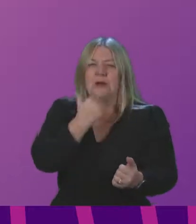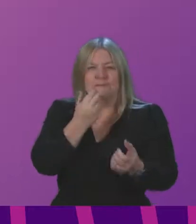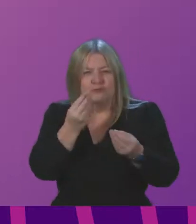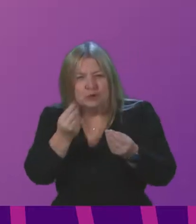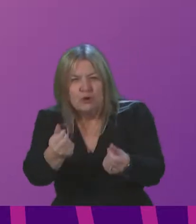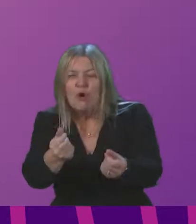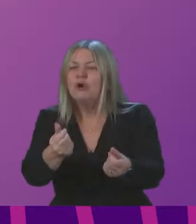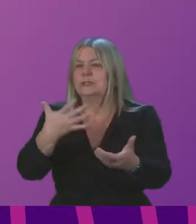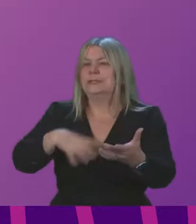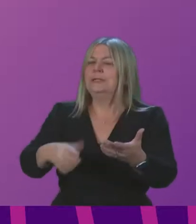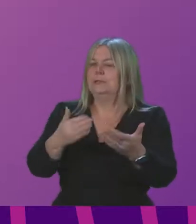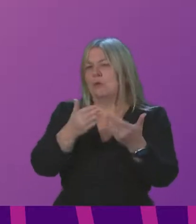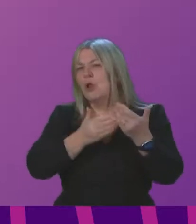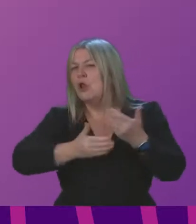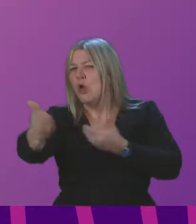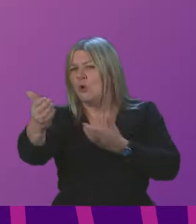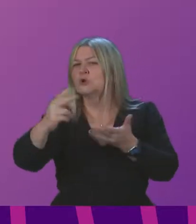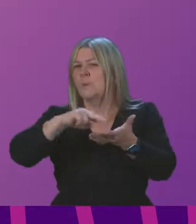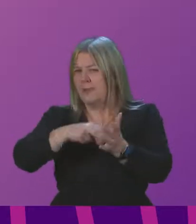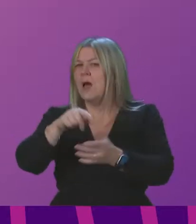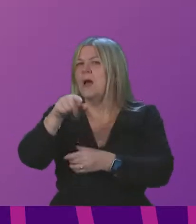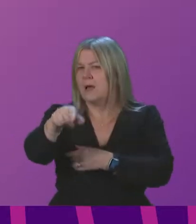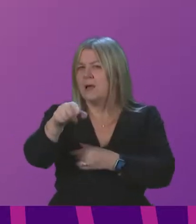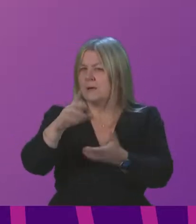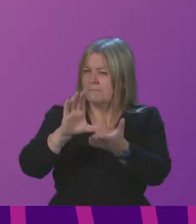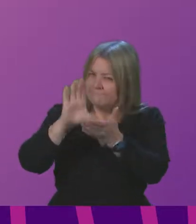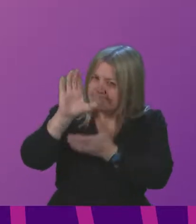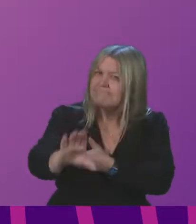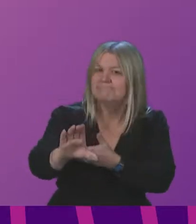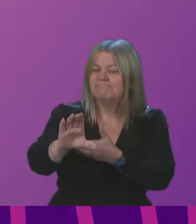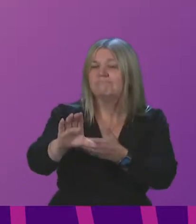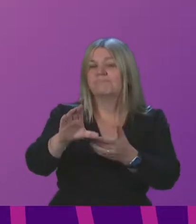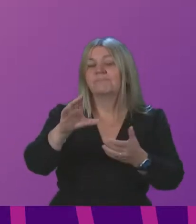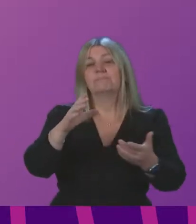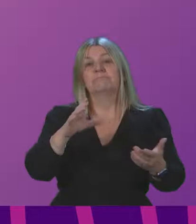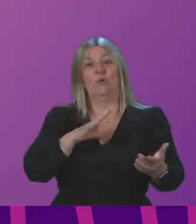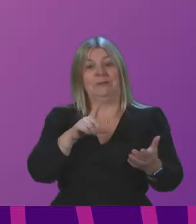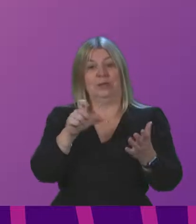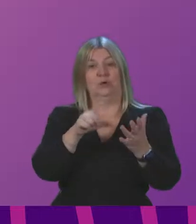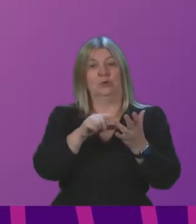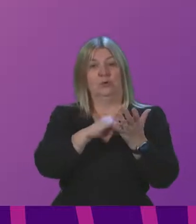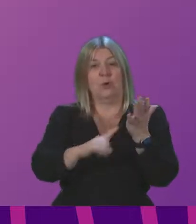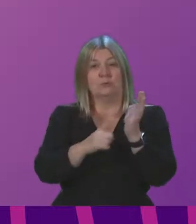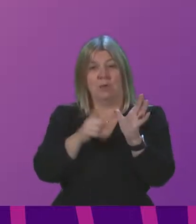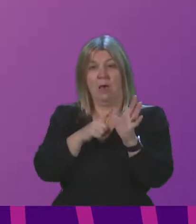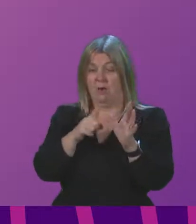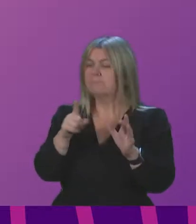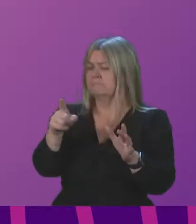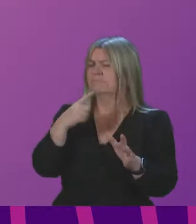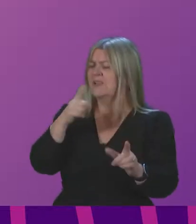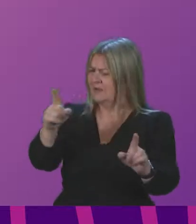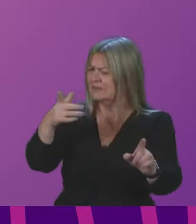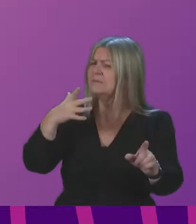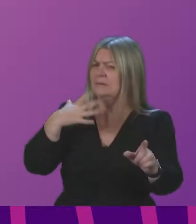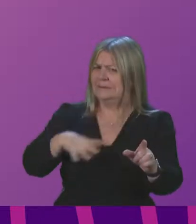about resources. COSLA stressed how important multi-year funding settlements from the Scottish Government are